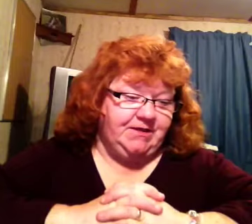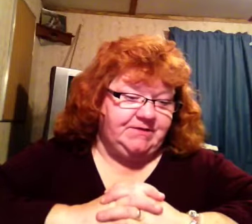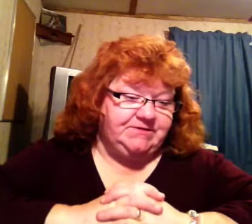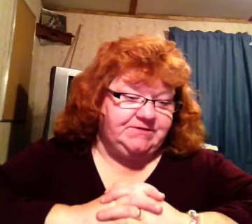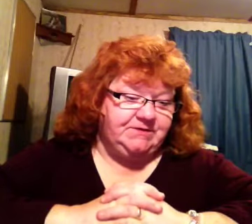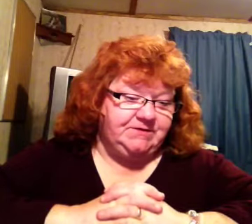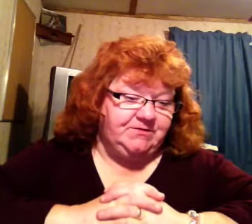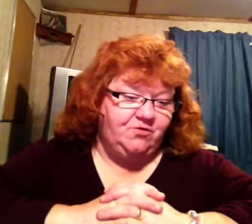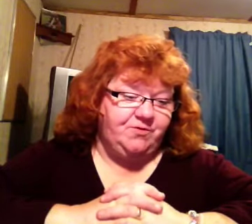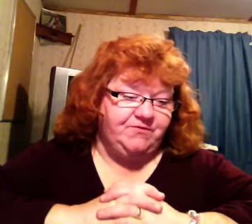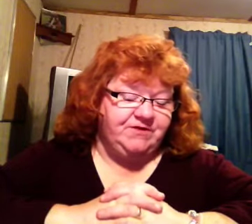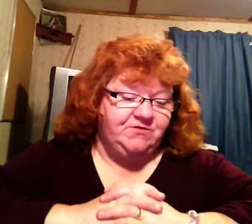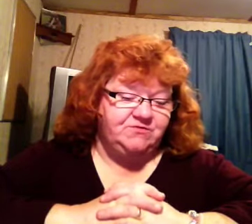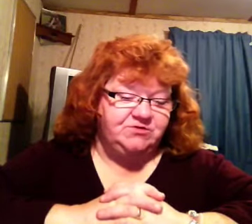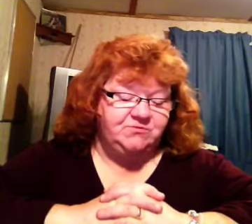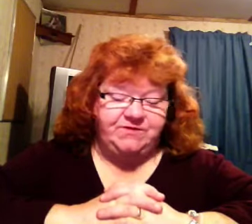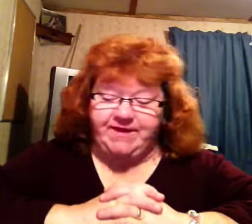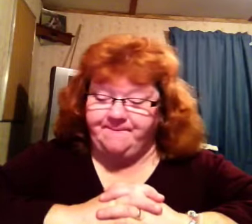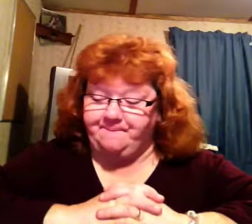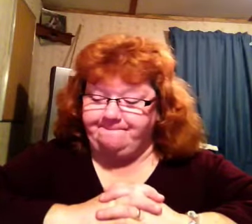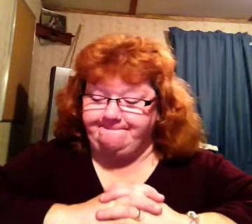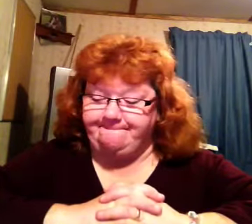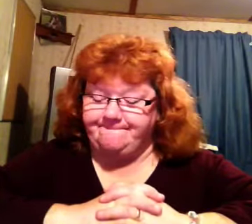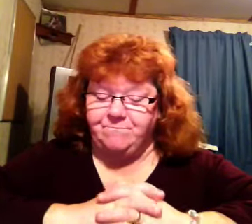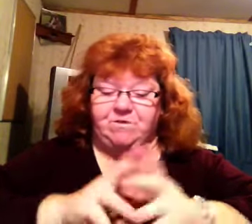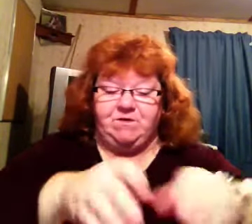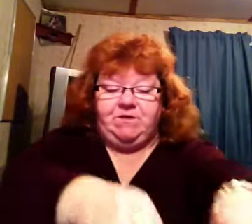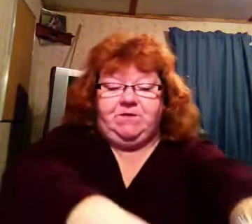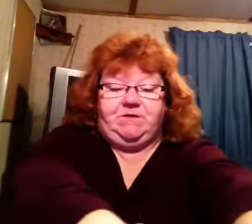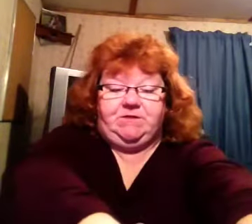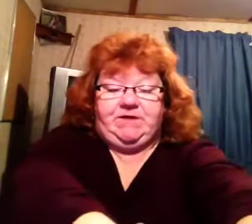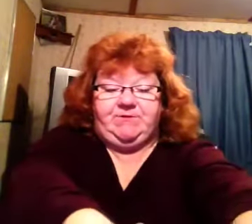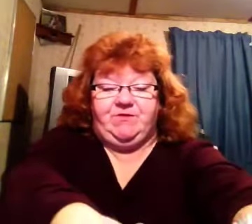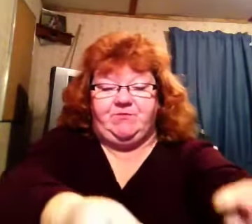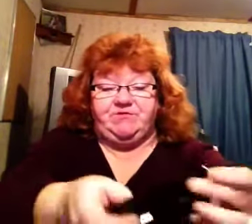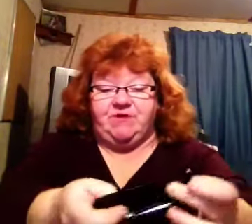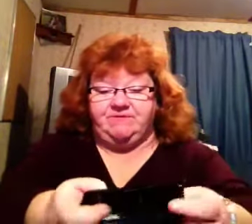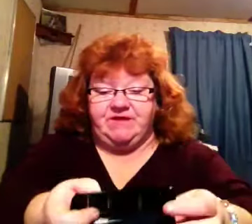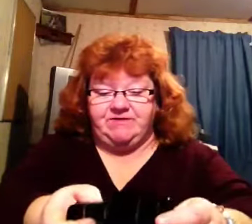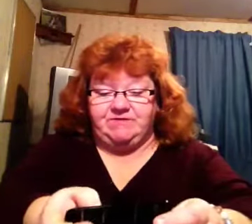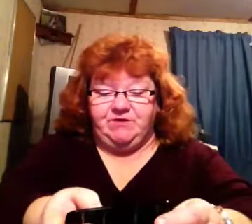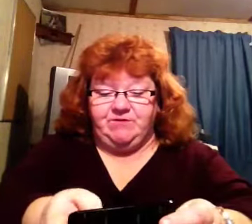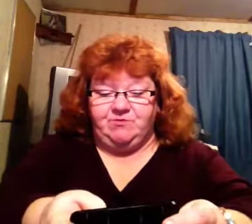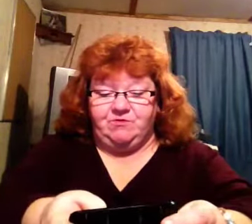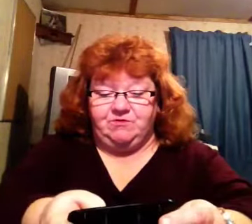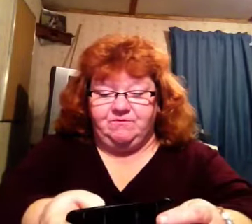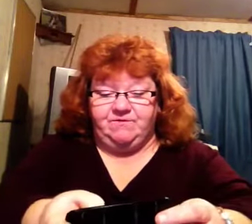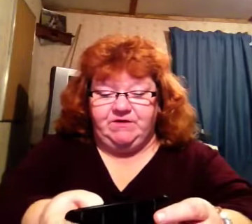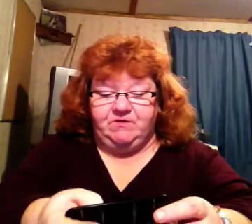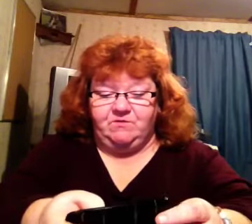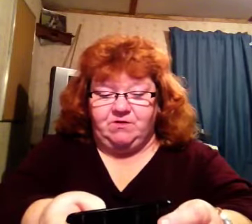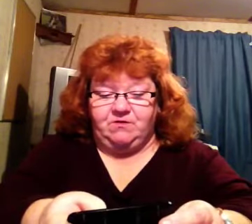Let's hope everything goes good with that. And people, stop texting me. I'm on video. Hello.